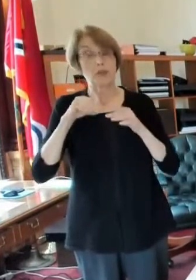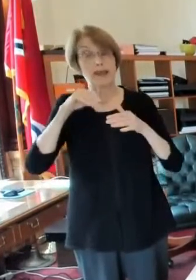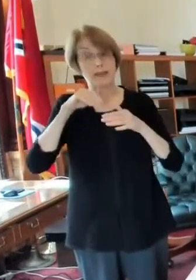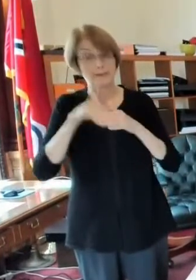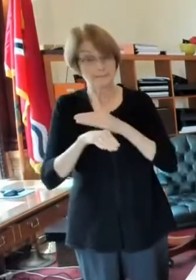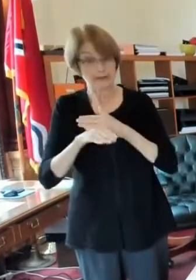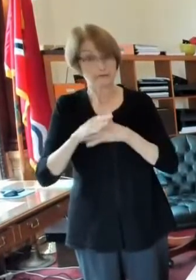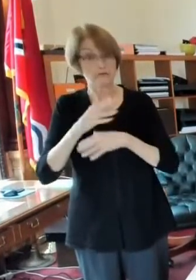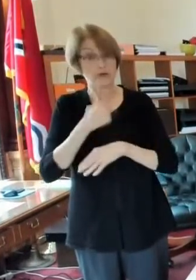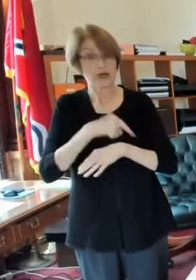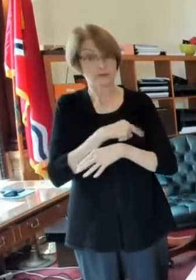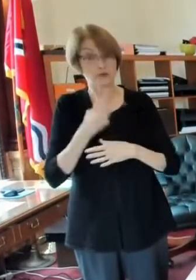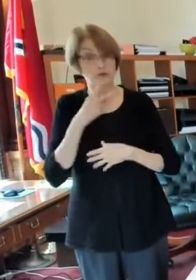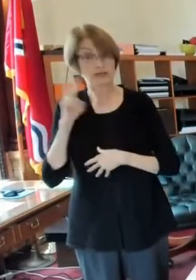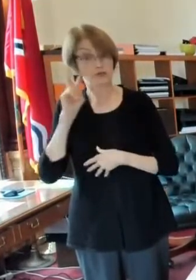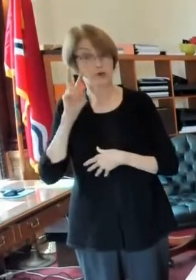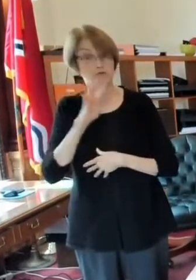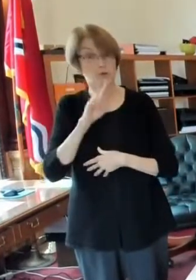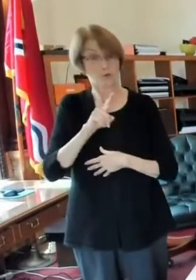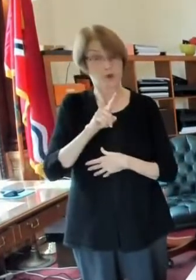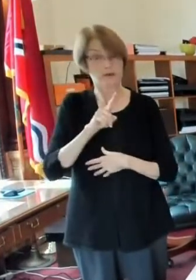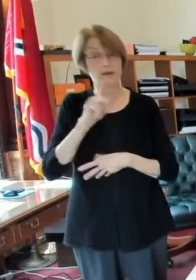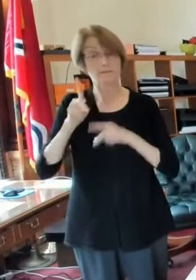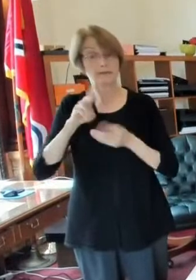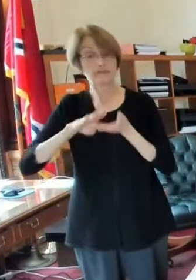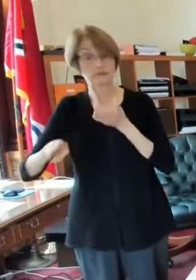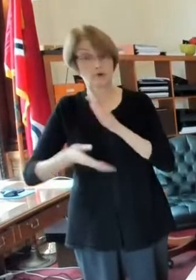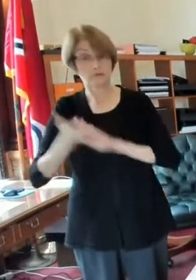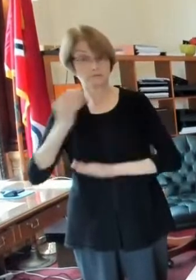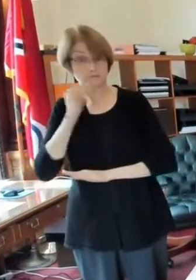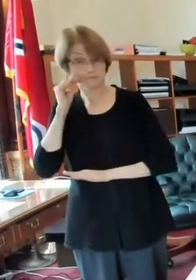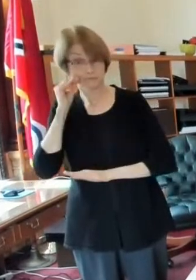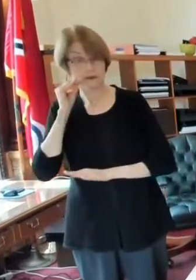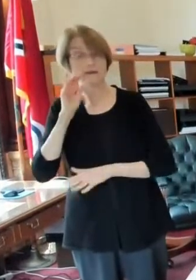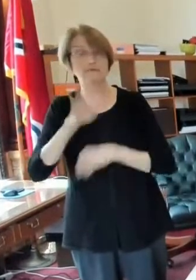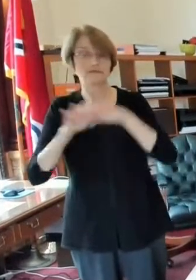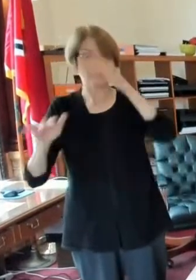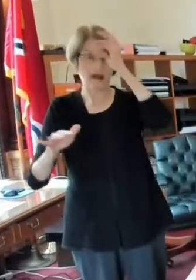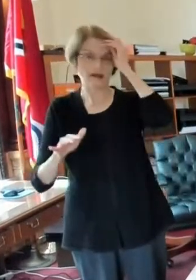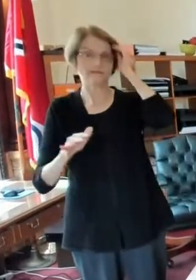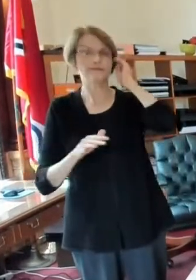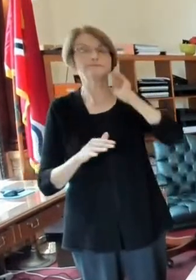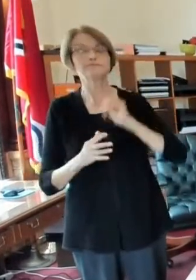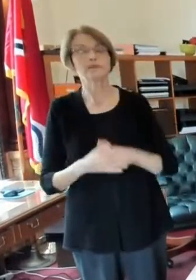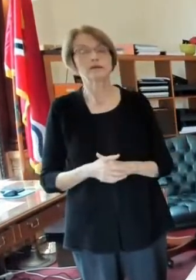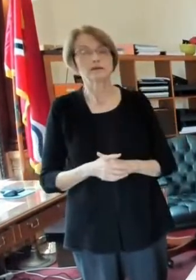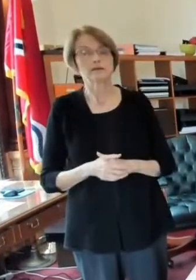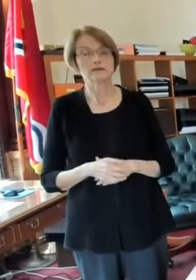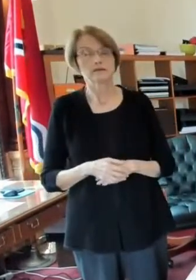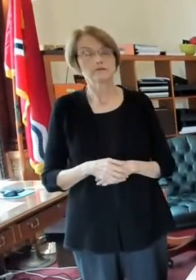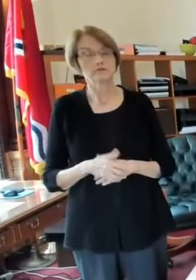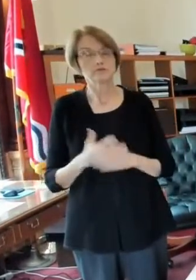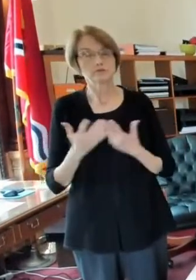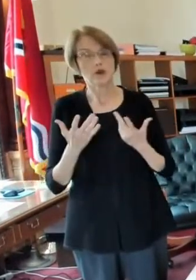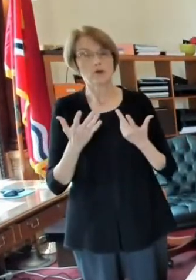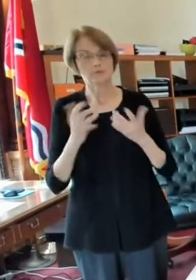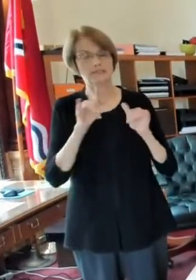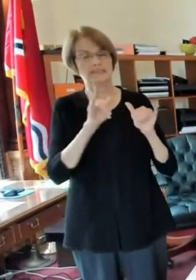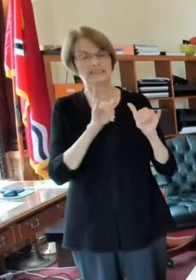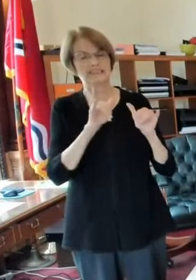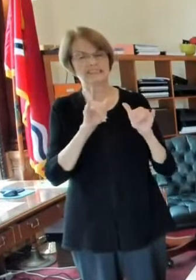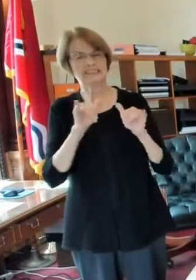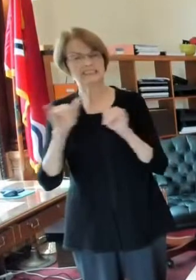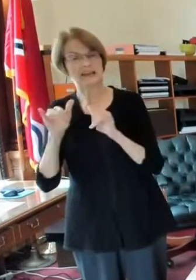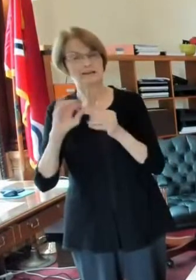41 people discharged 55 so uh really pretty pretty steady